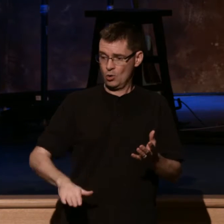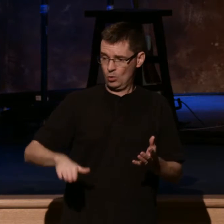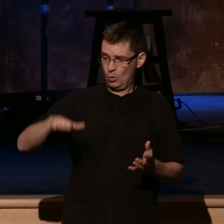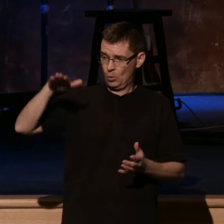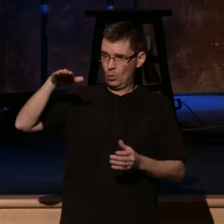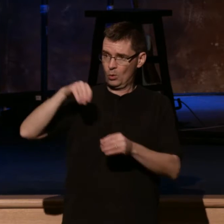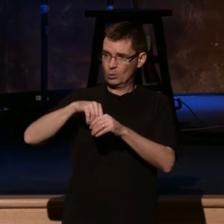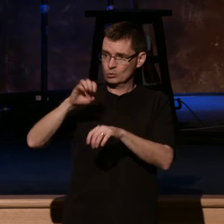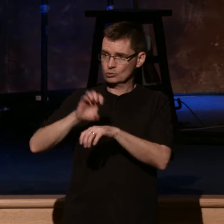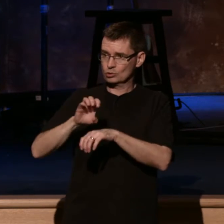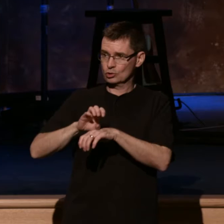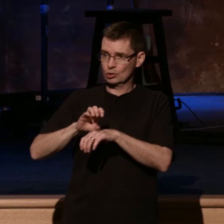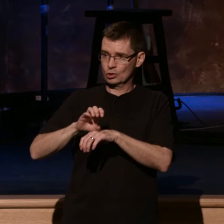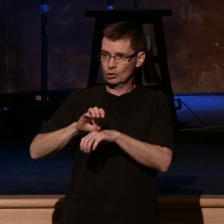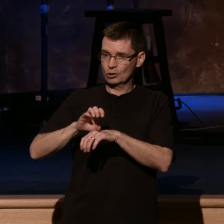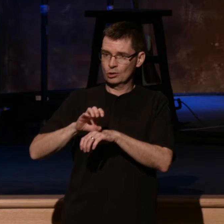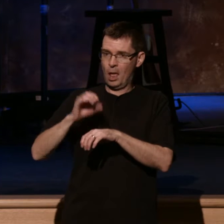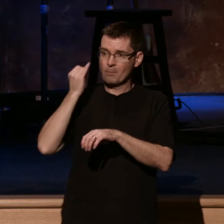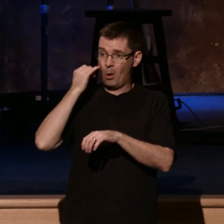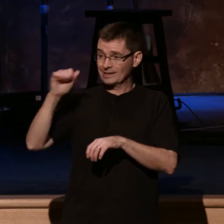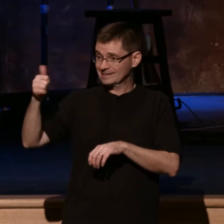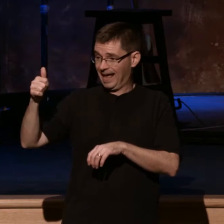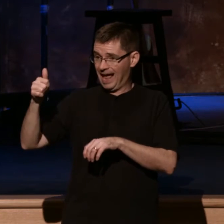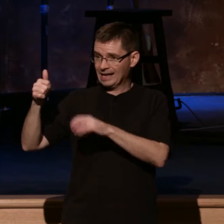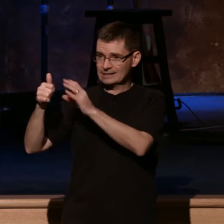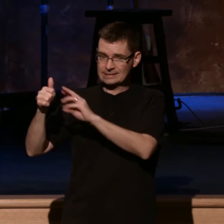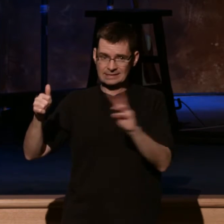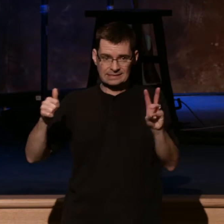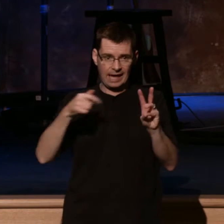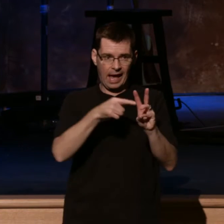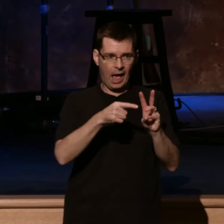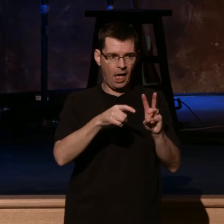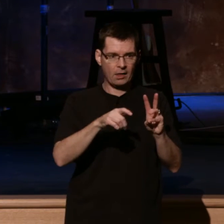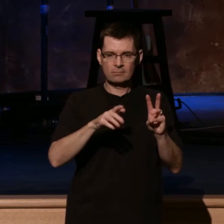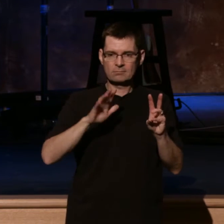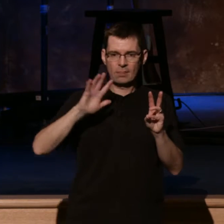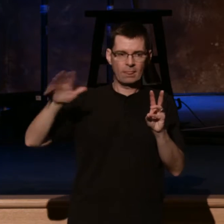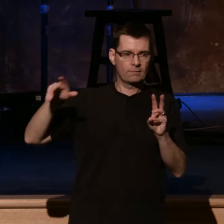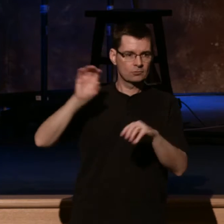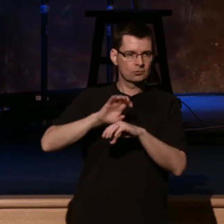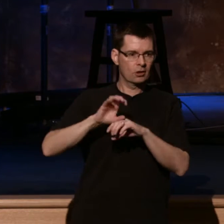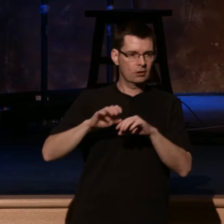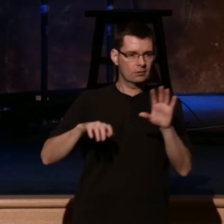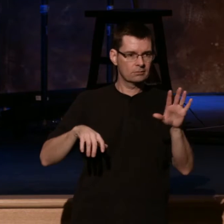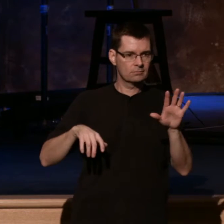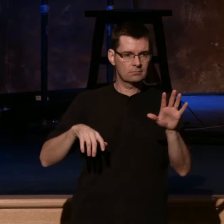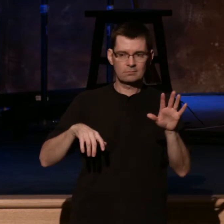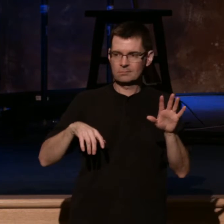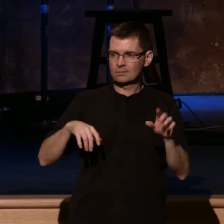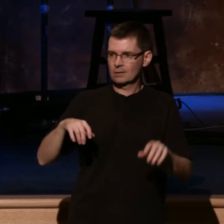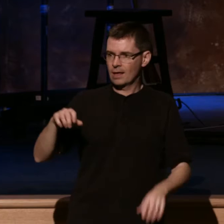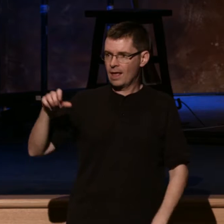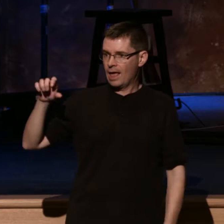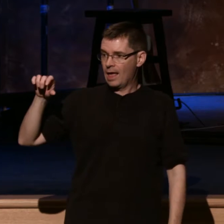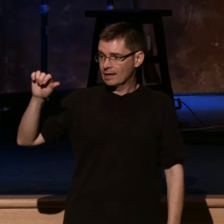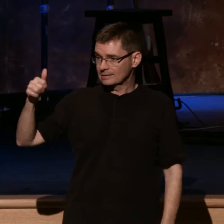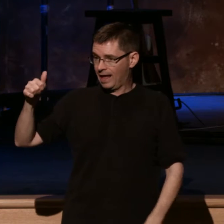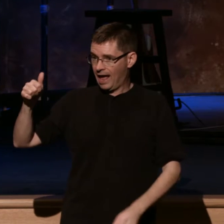have dropped out at some point. And I'm sure those statistics are very similar among our countries, that 3 in 10 millennials and another 4 in 10